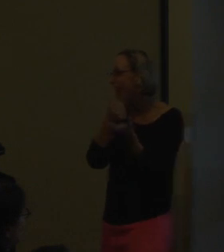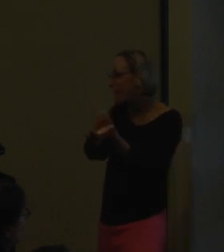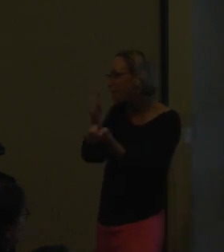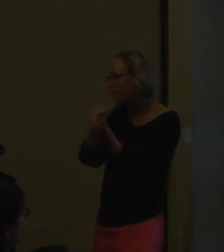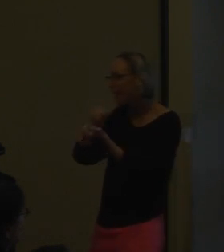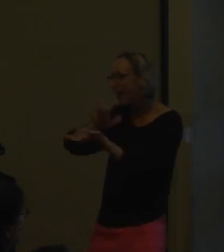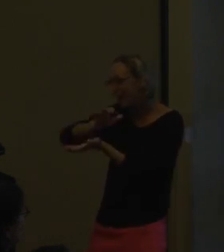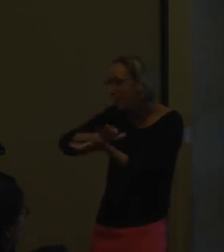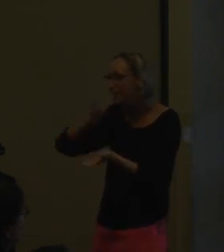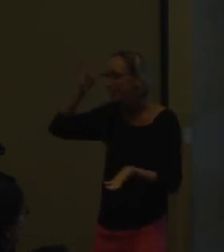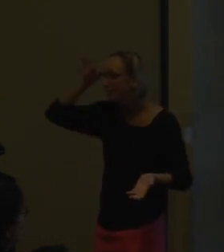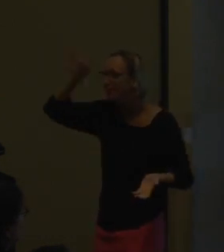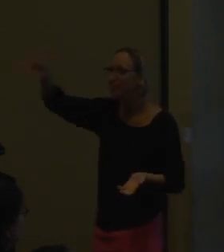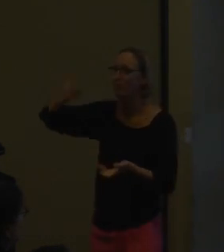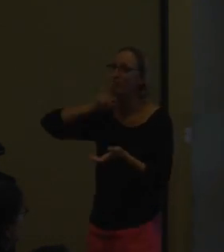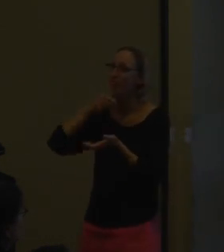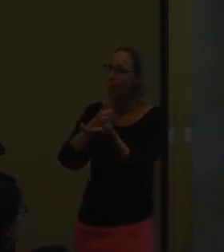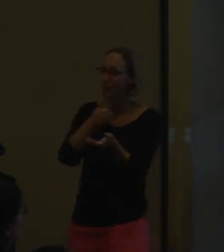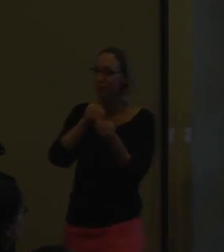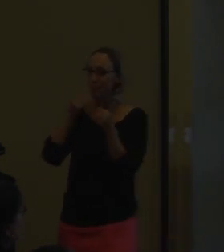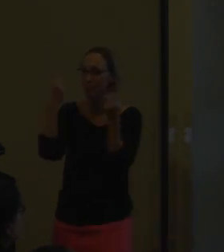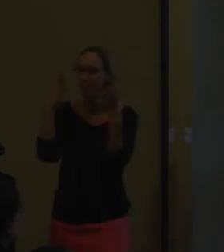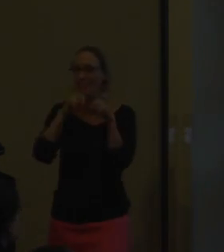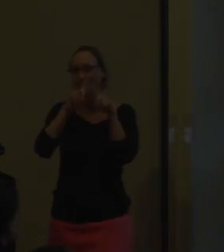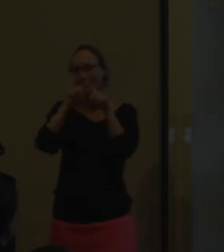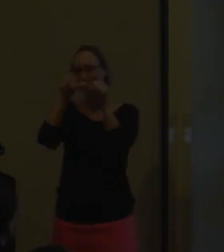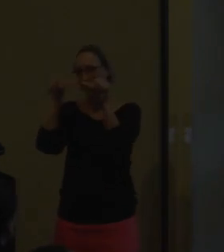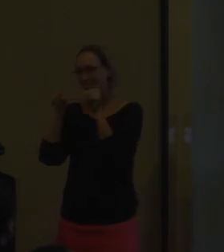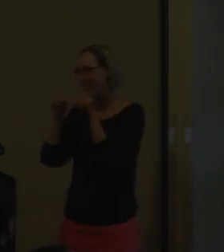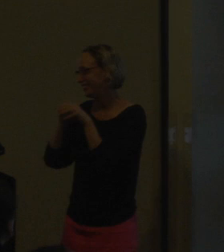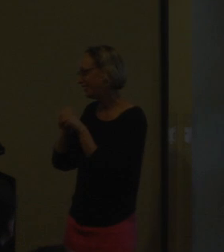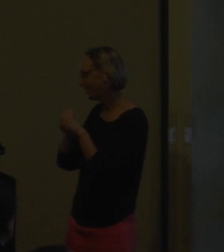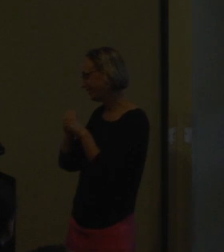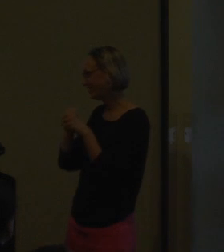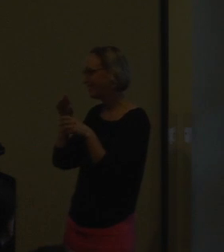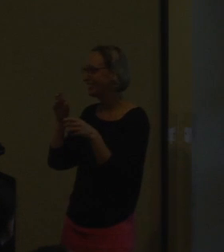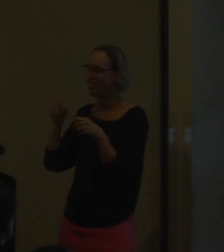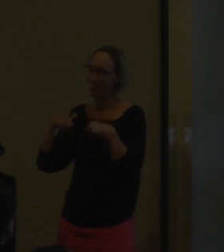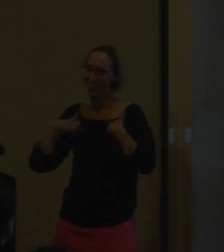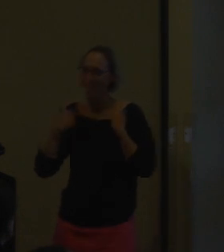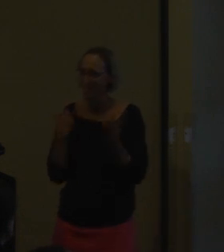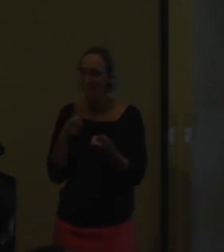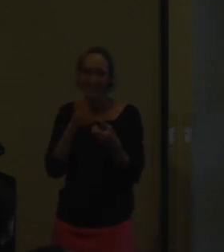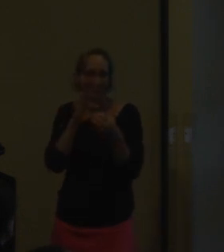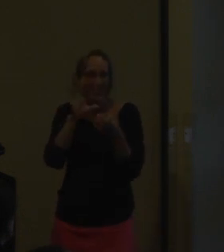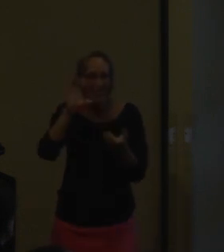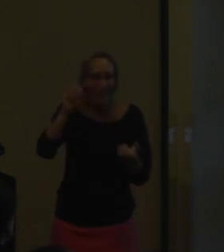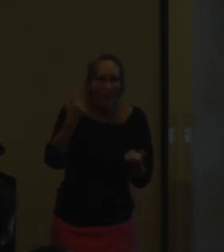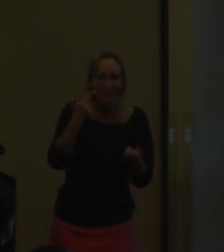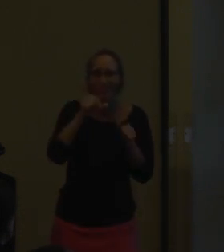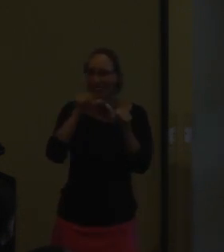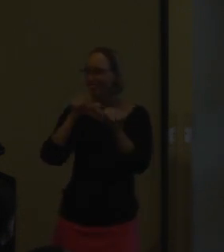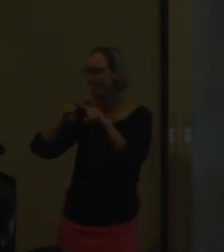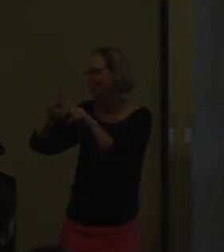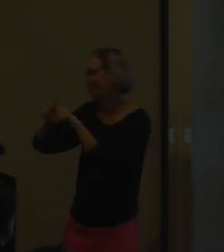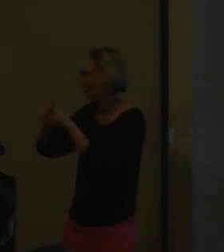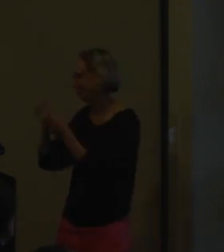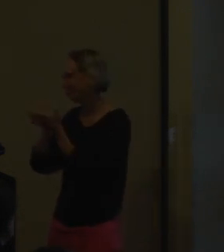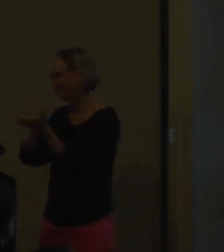And multiple language at that too. And it helps with various areas of life, you know, cognitive